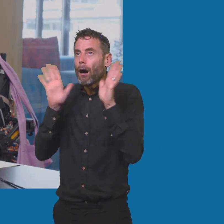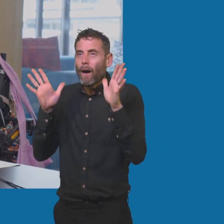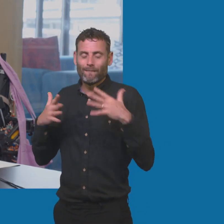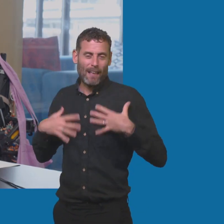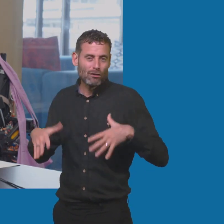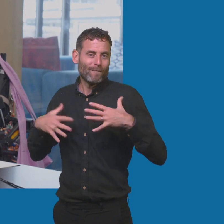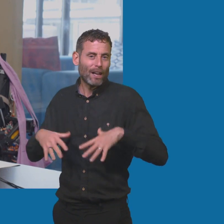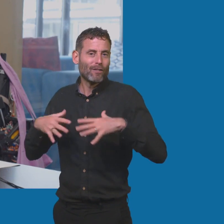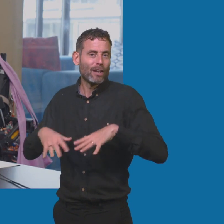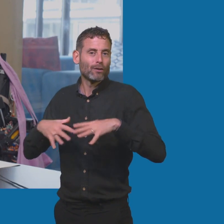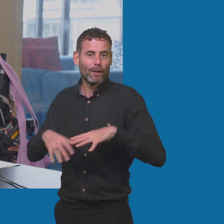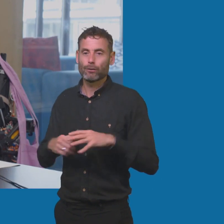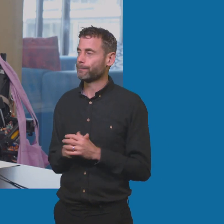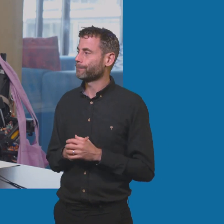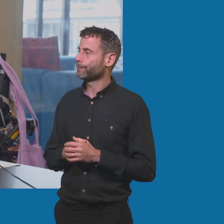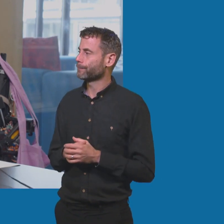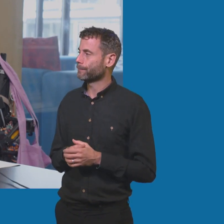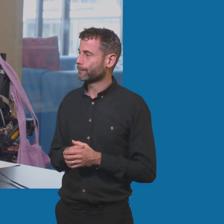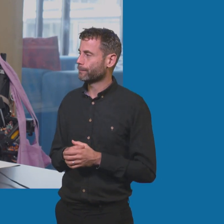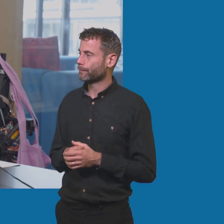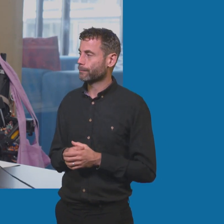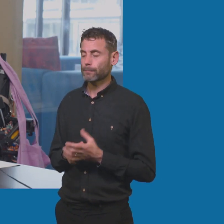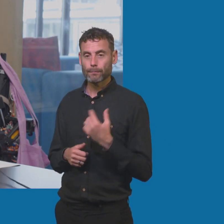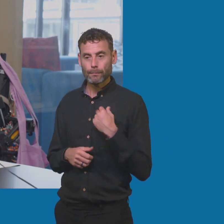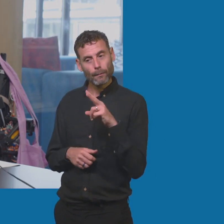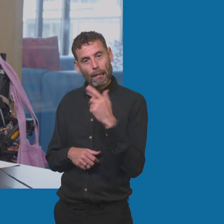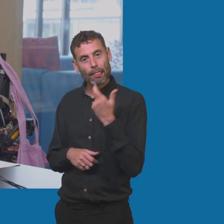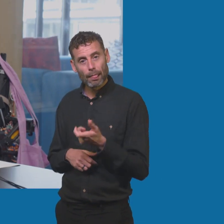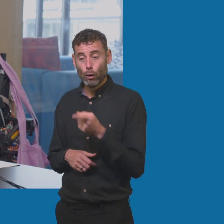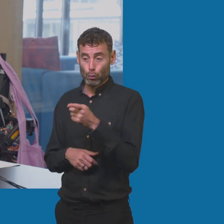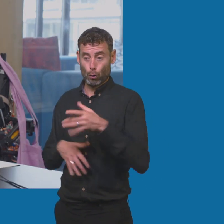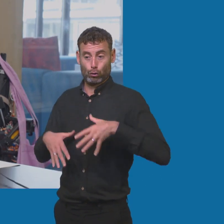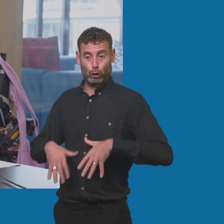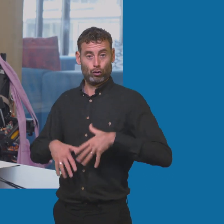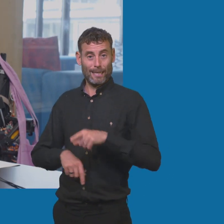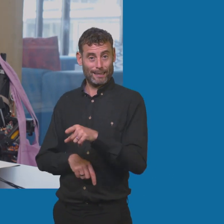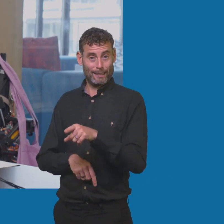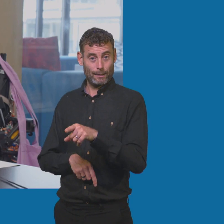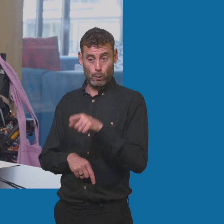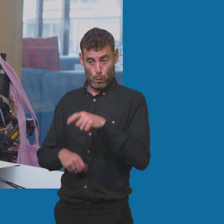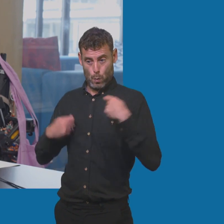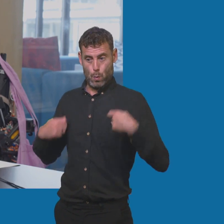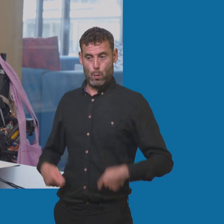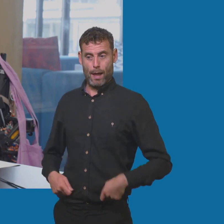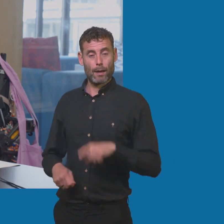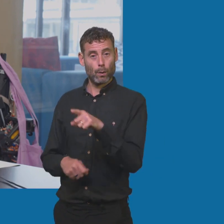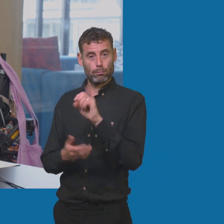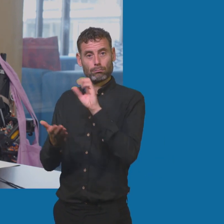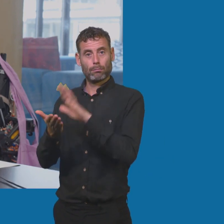I was absolutely blown away by, first of all, the dress that I saw you wearing because you featured in May's issue of